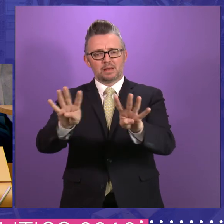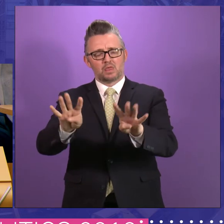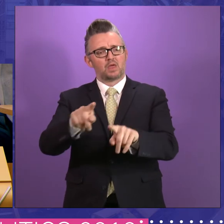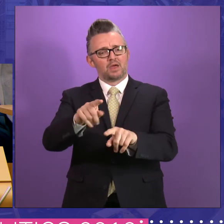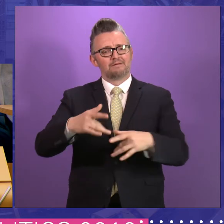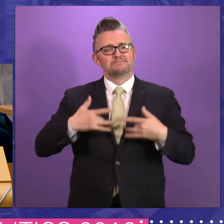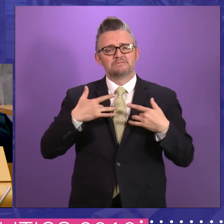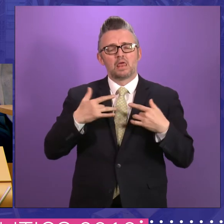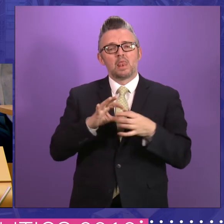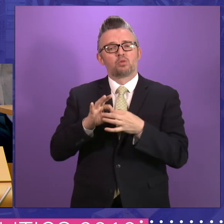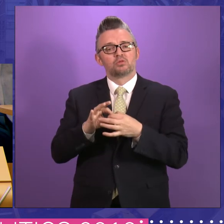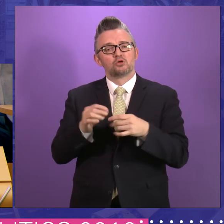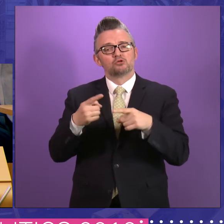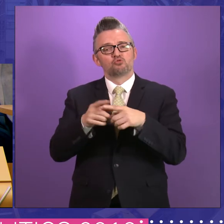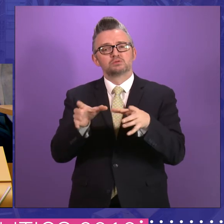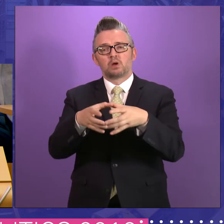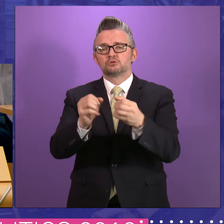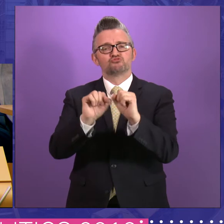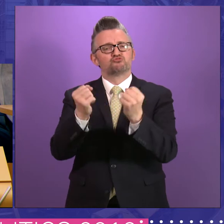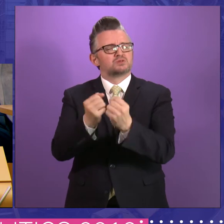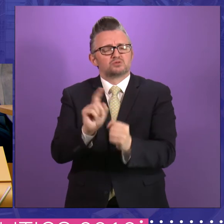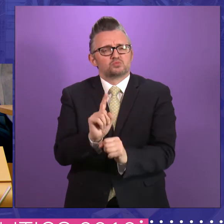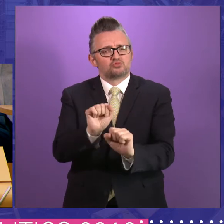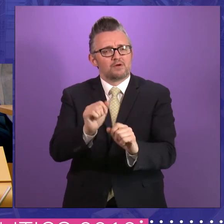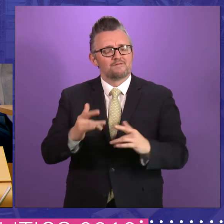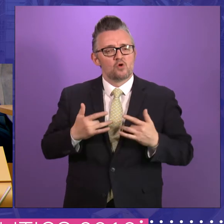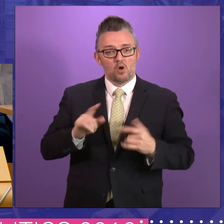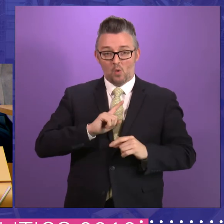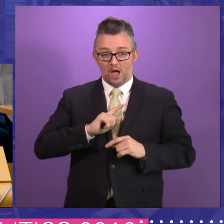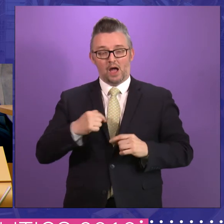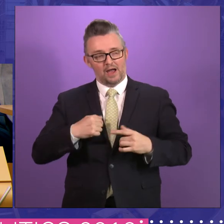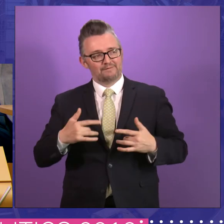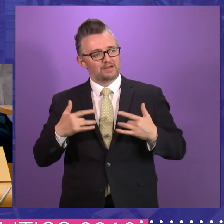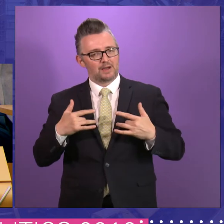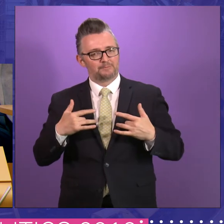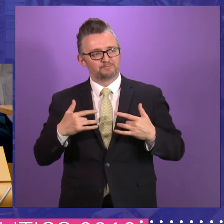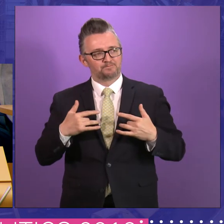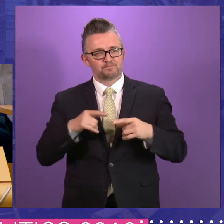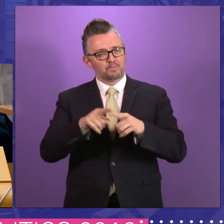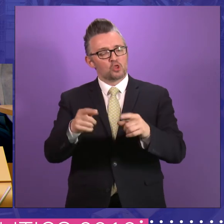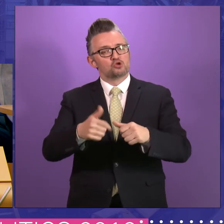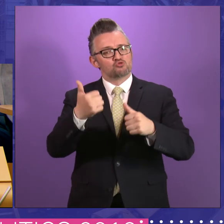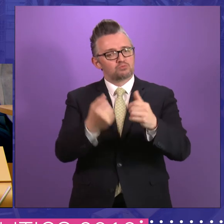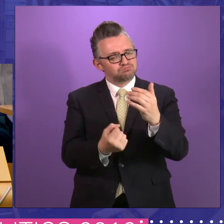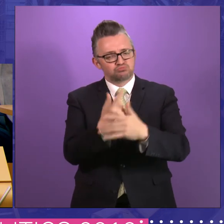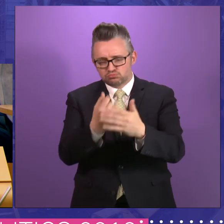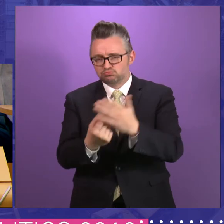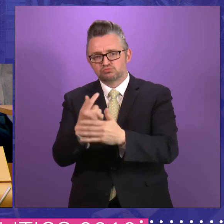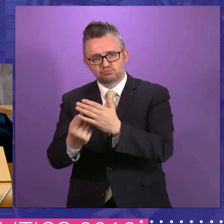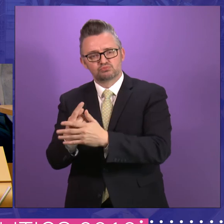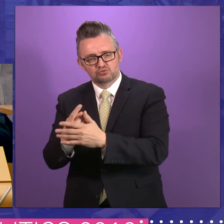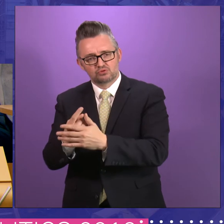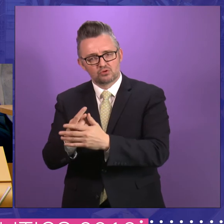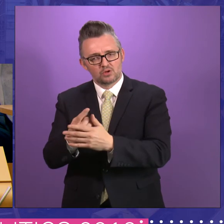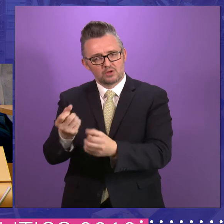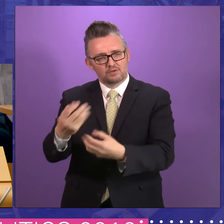of cross-party groups within the Parliament, because it seems to me that they provide a huge opportunity. to pick up the point made by